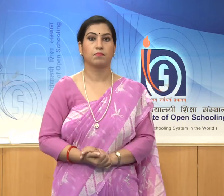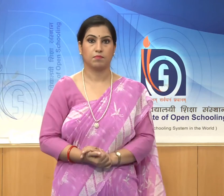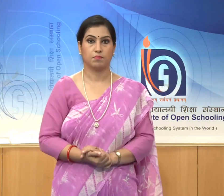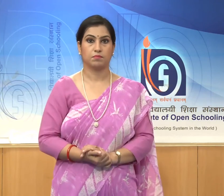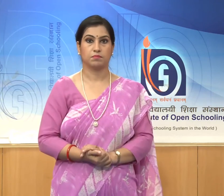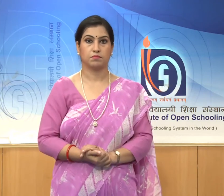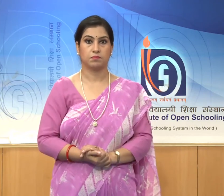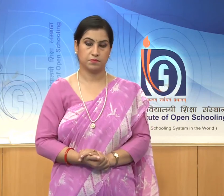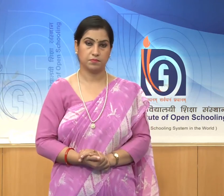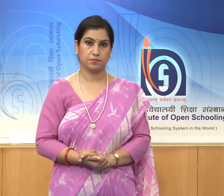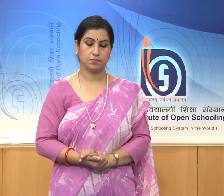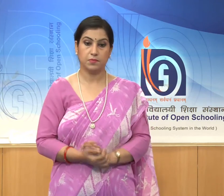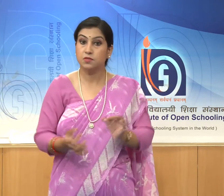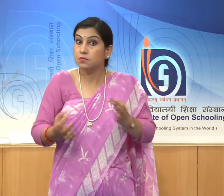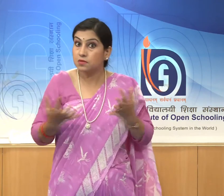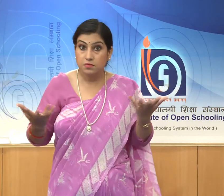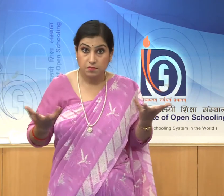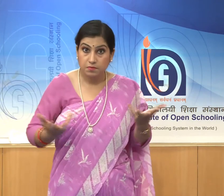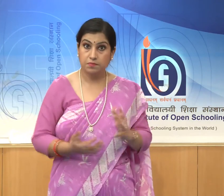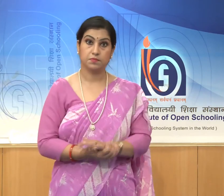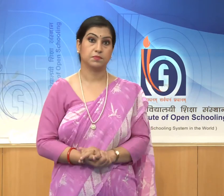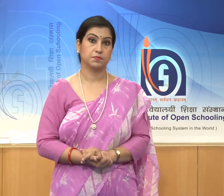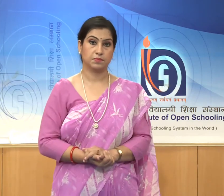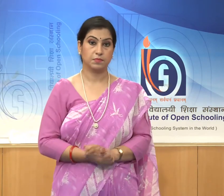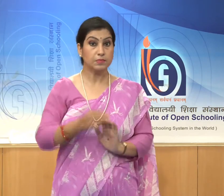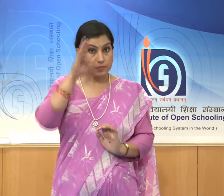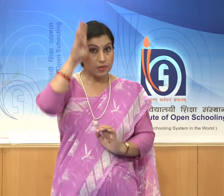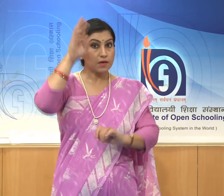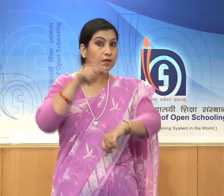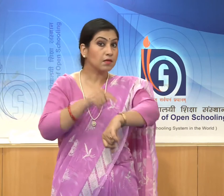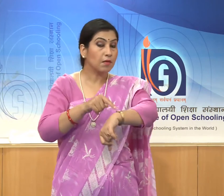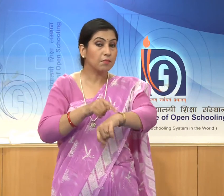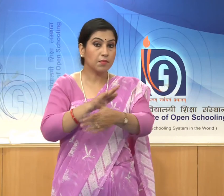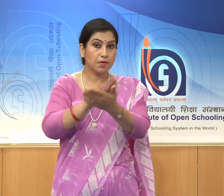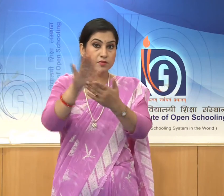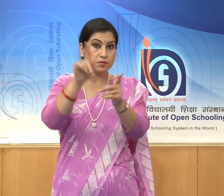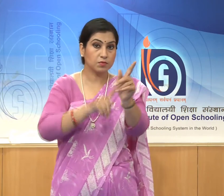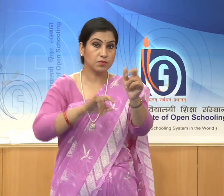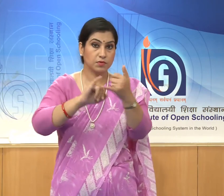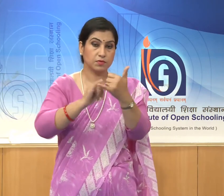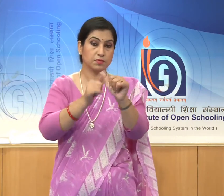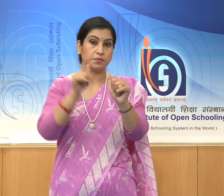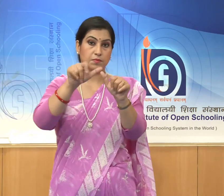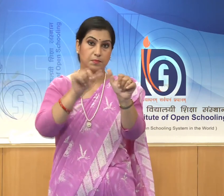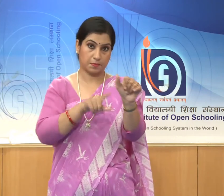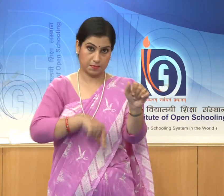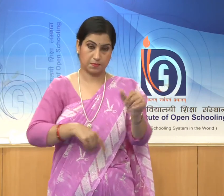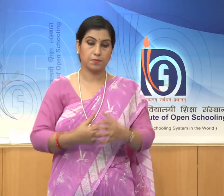Speciality of the Haisala period temples are the